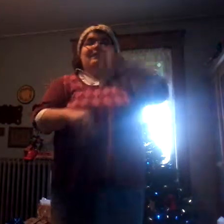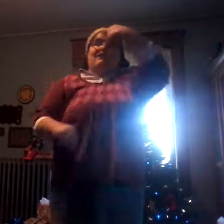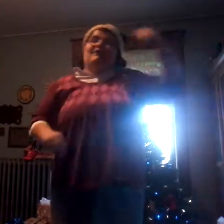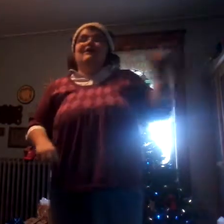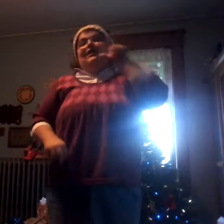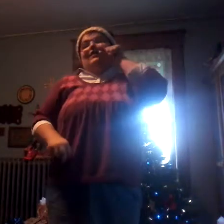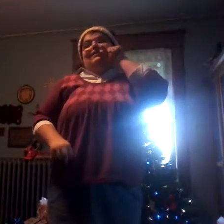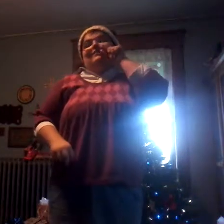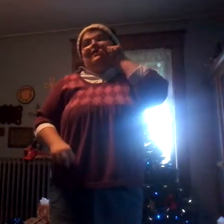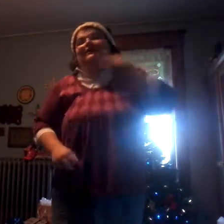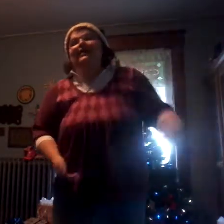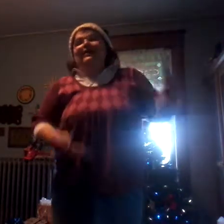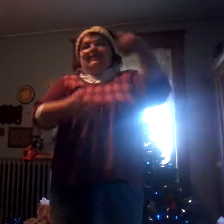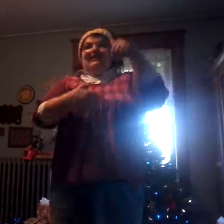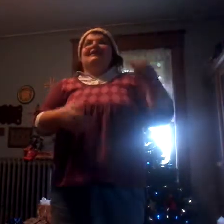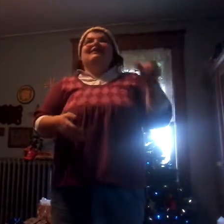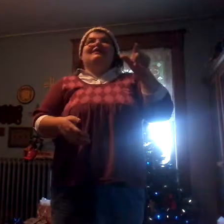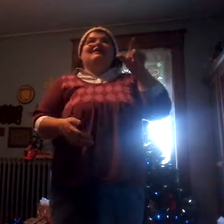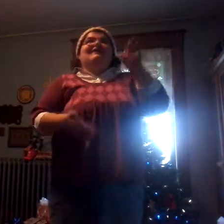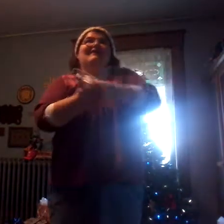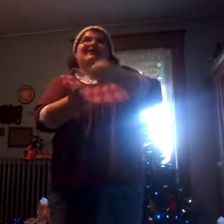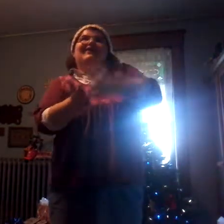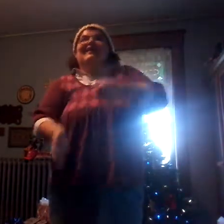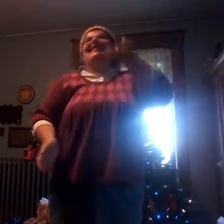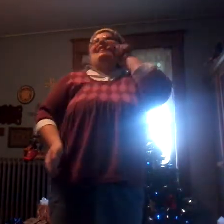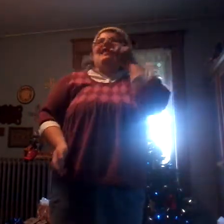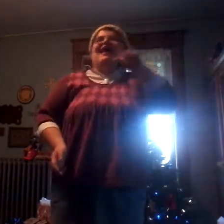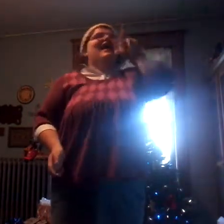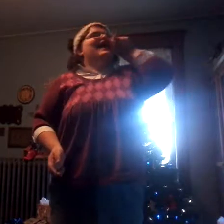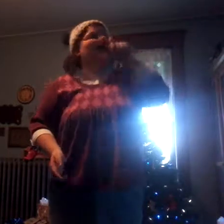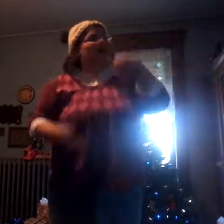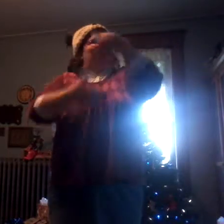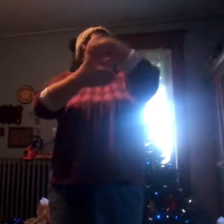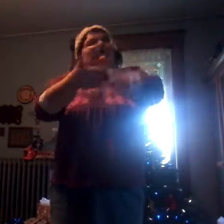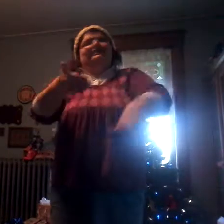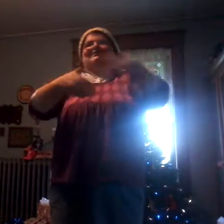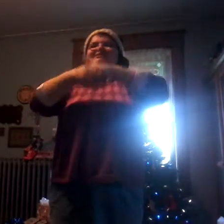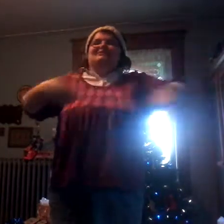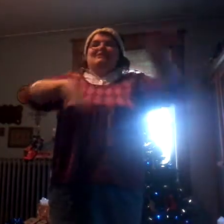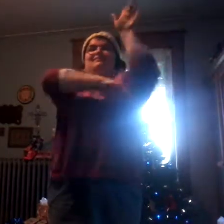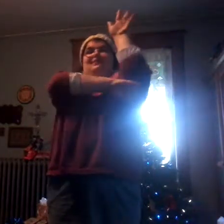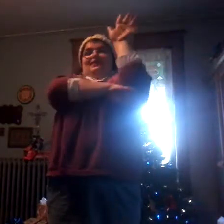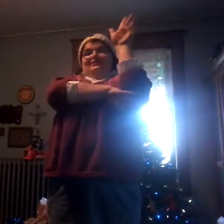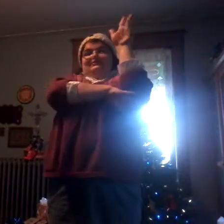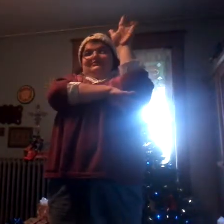four calling birds, three franches, two turtle doves and a partridge in a pear tree.